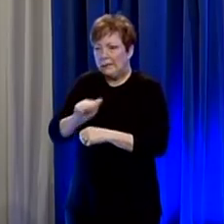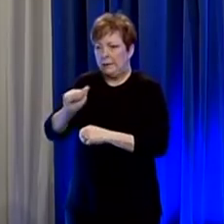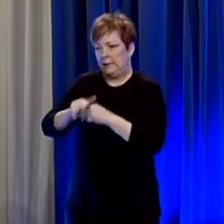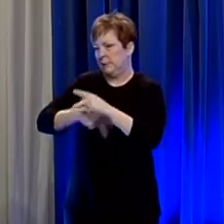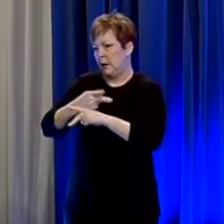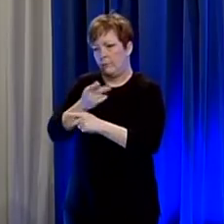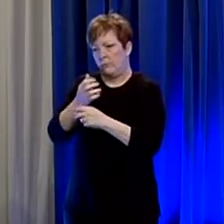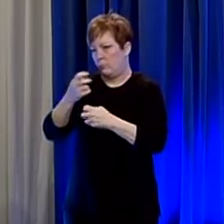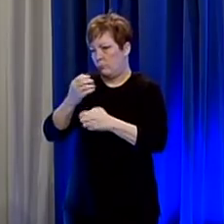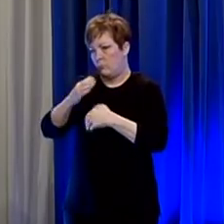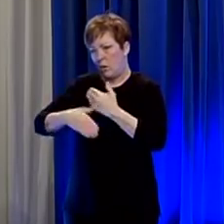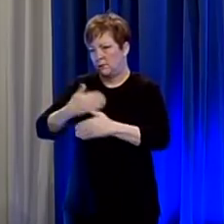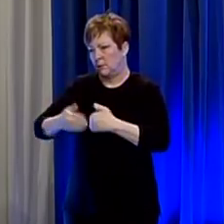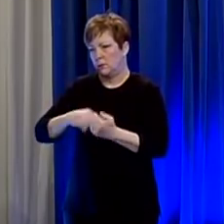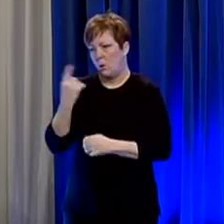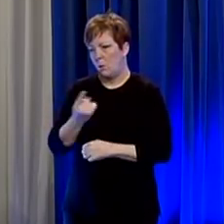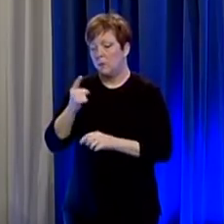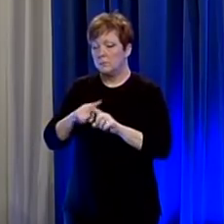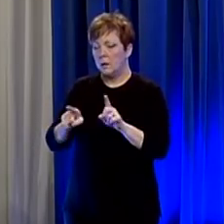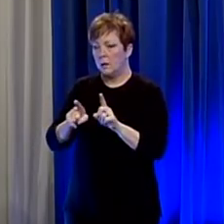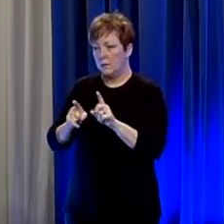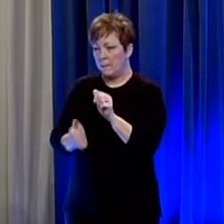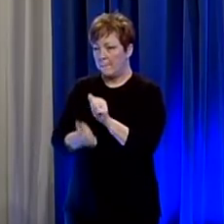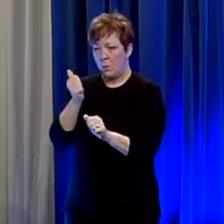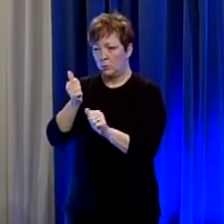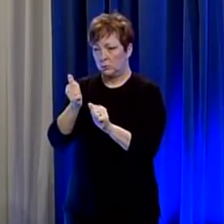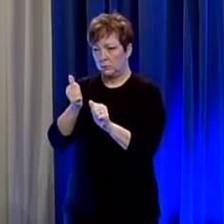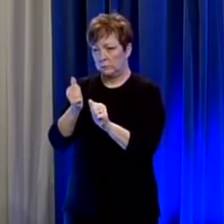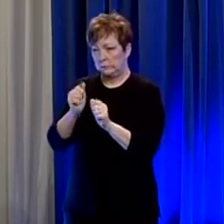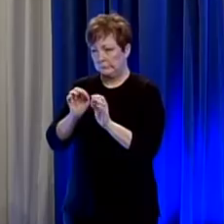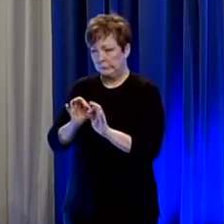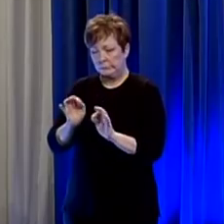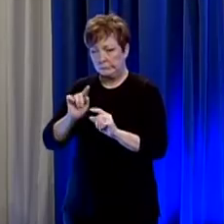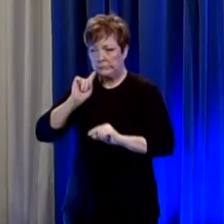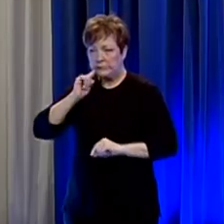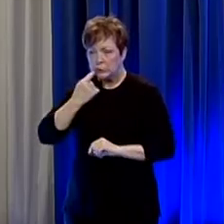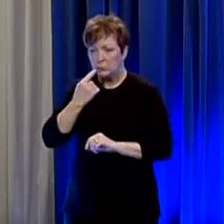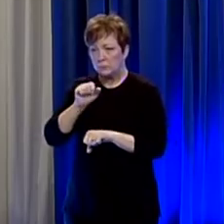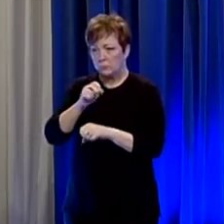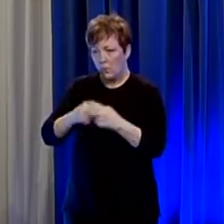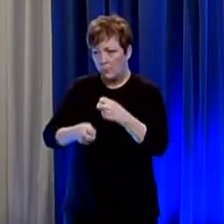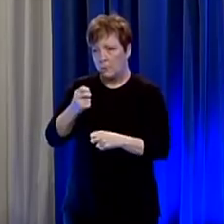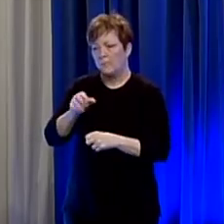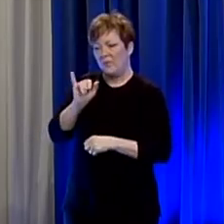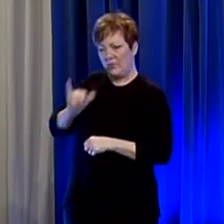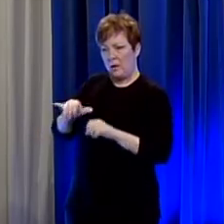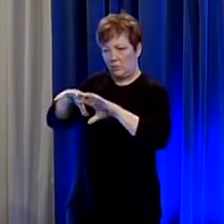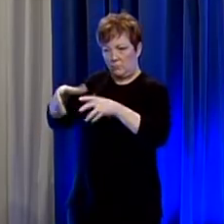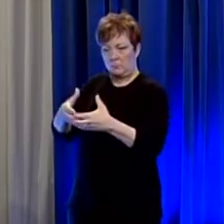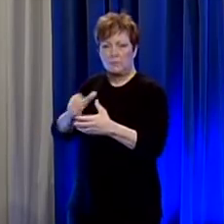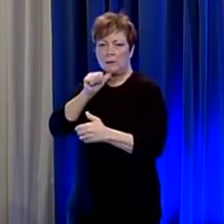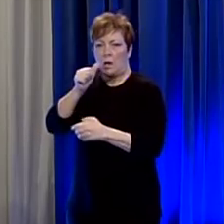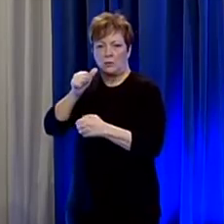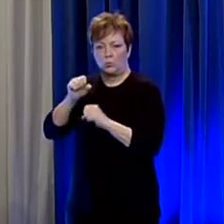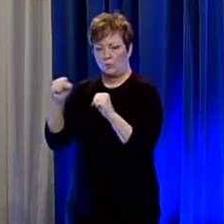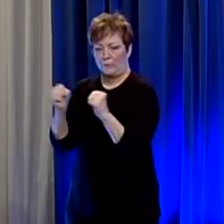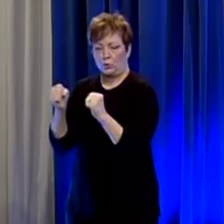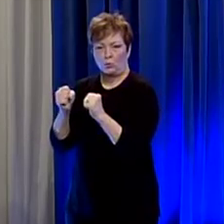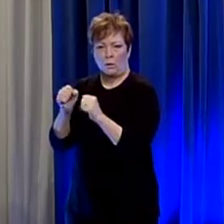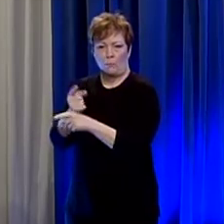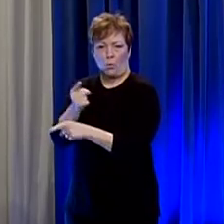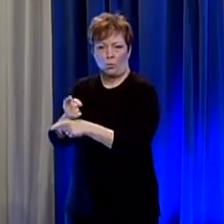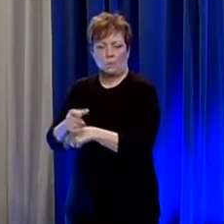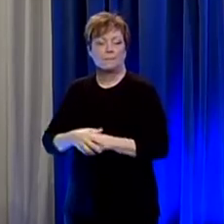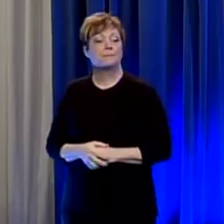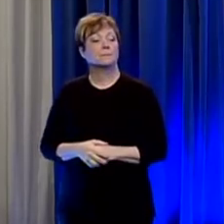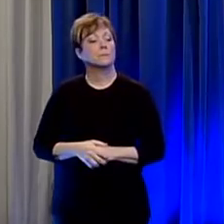process i guess but the the main issue had been that one particular batch and they just weren't refrigerated appropriately so going off of that question